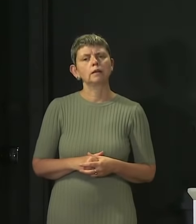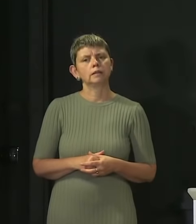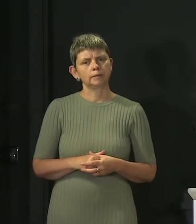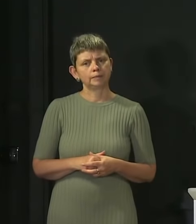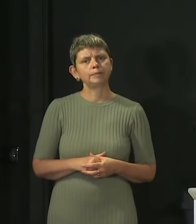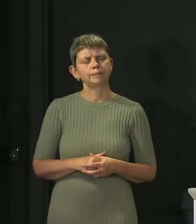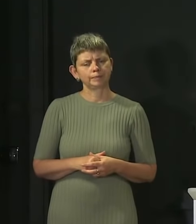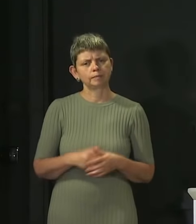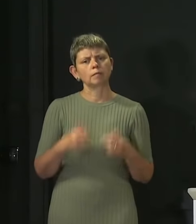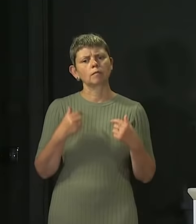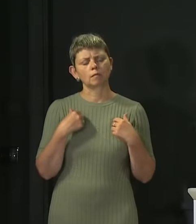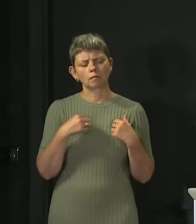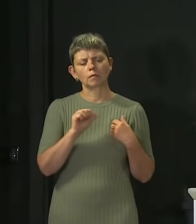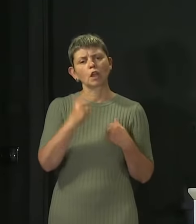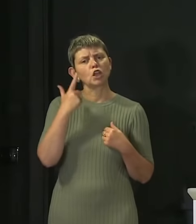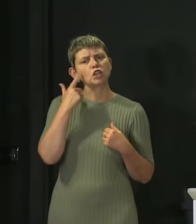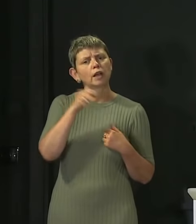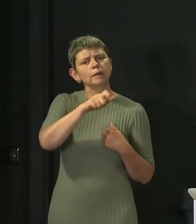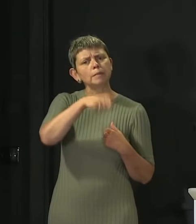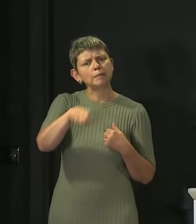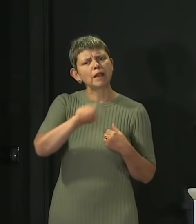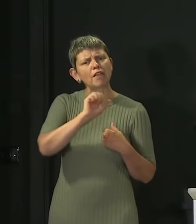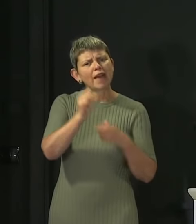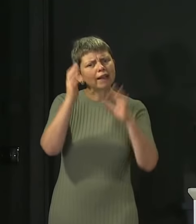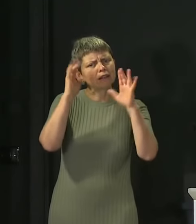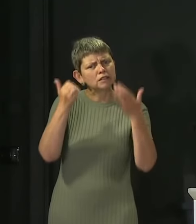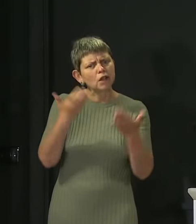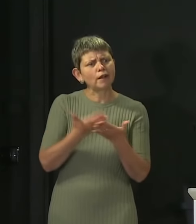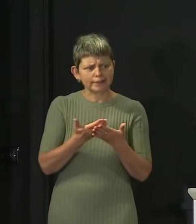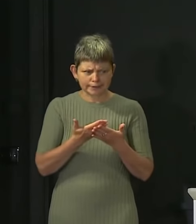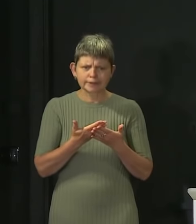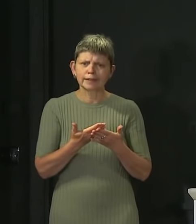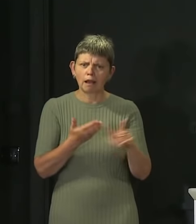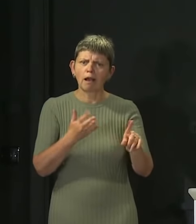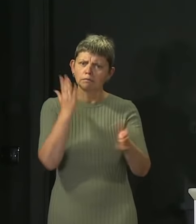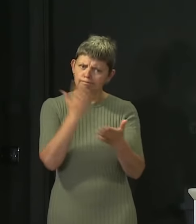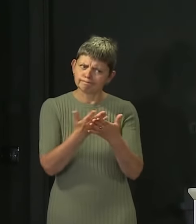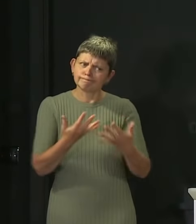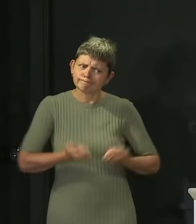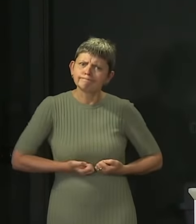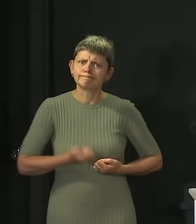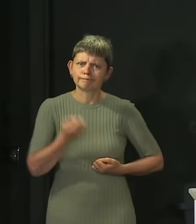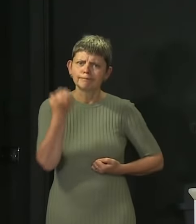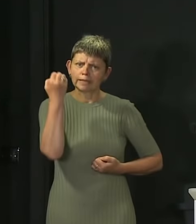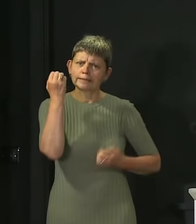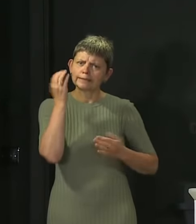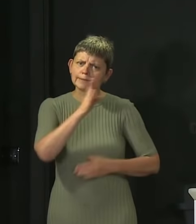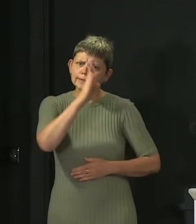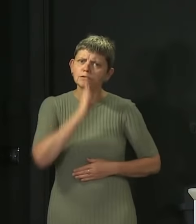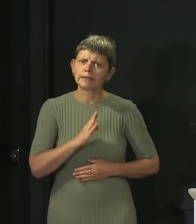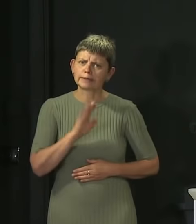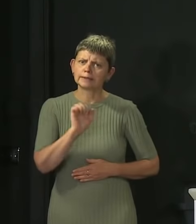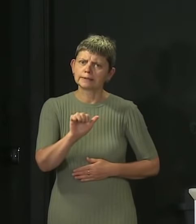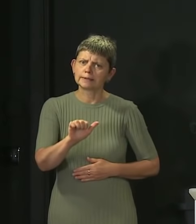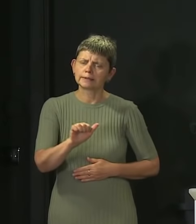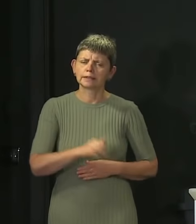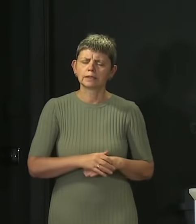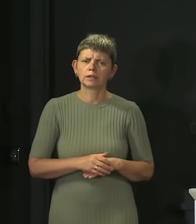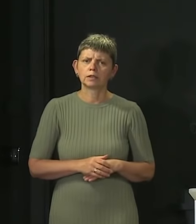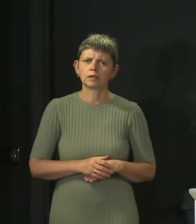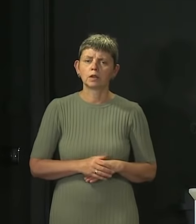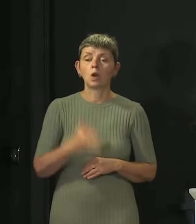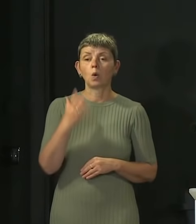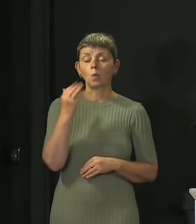concerns seriously, very seriously. And we will listen and continue to pay attention to those views. We have an education